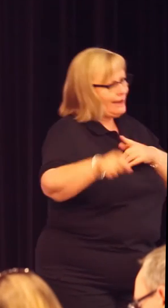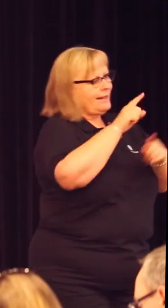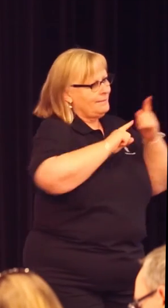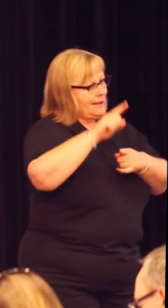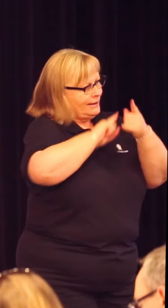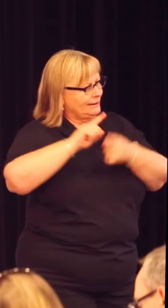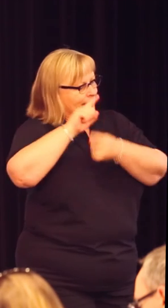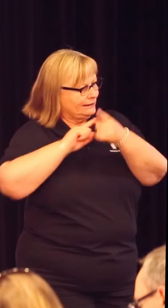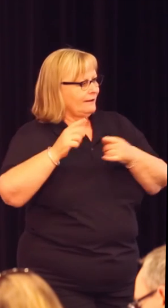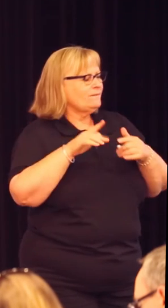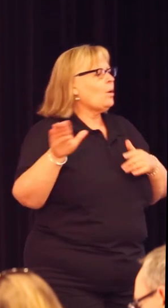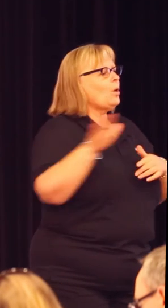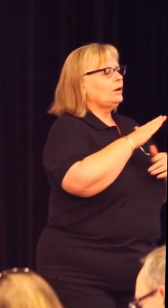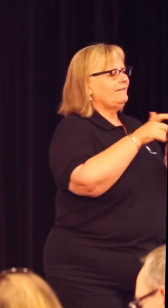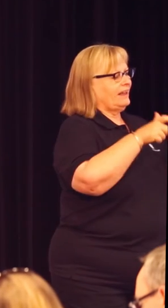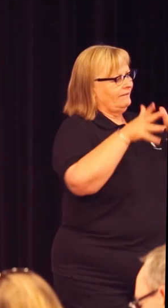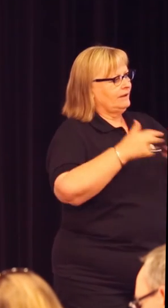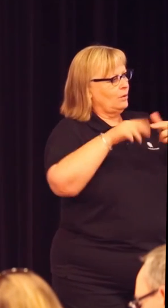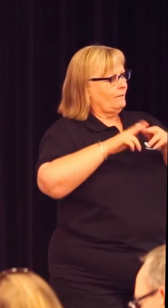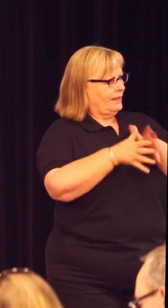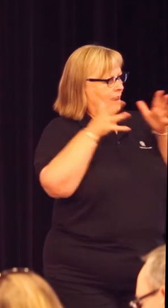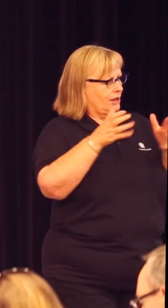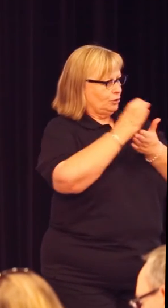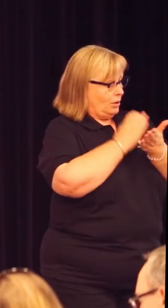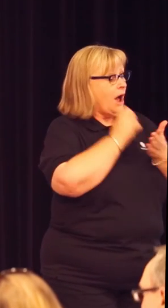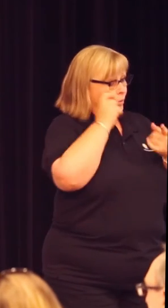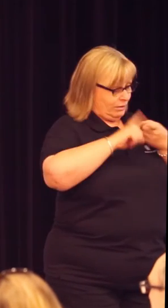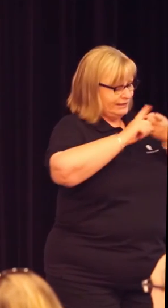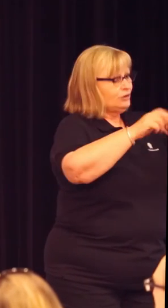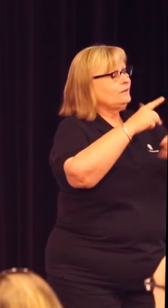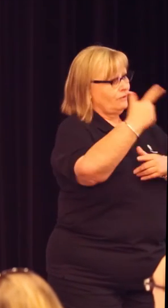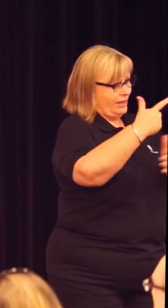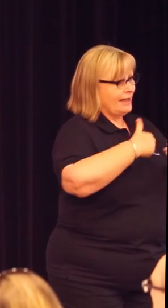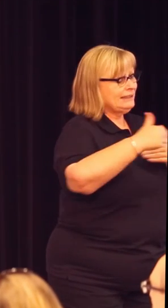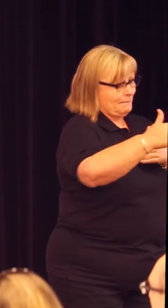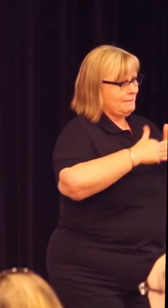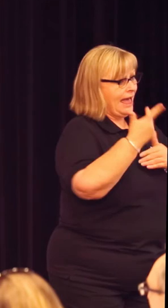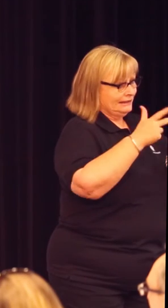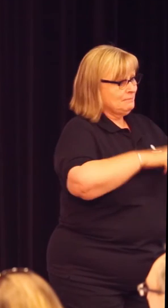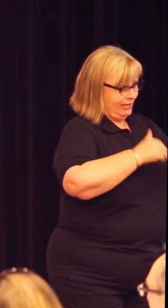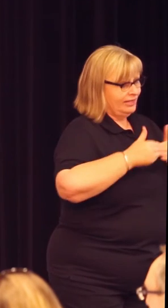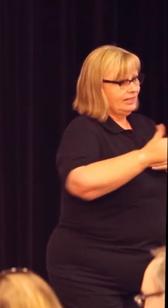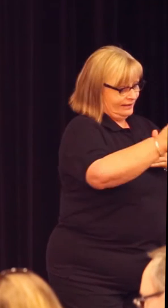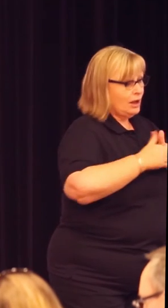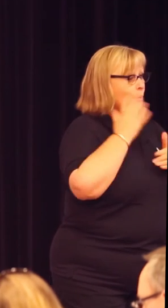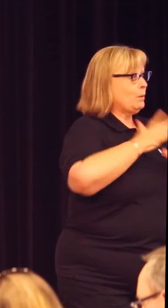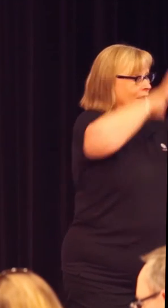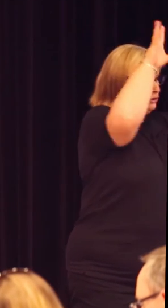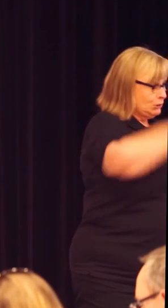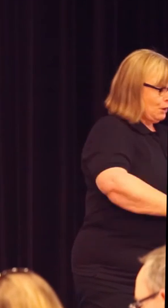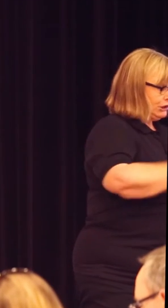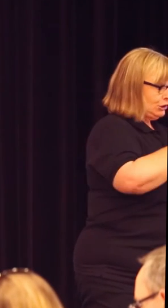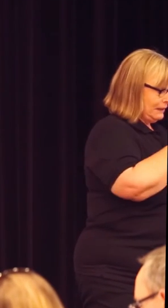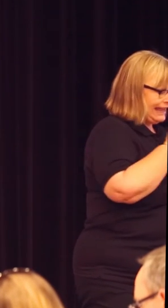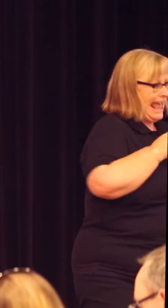conveners of large courses. And I will continue to do so for the next 18 months and on as we demolish and we rebuild.